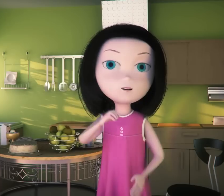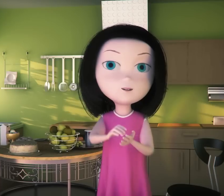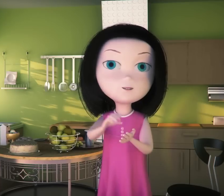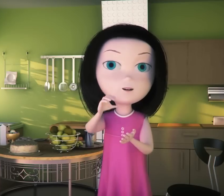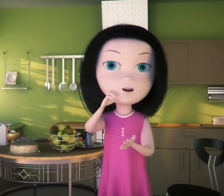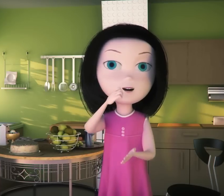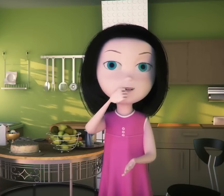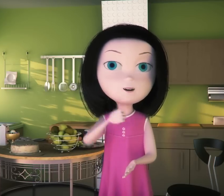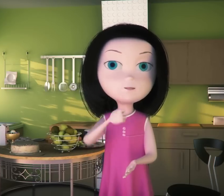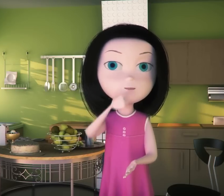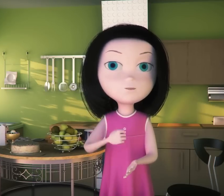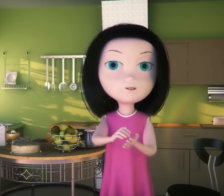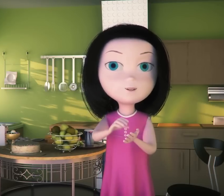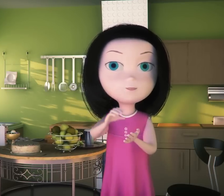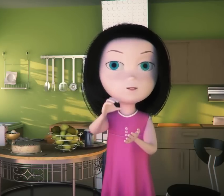Cake and ice cream, cake, cake